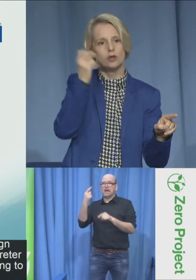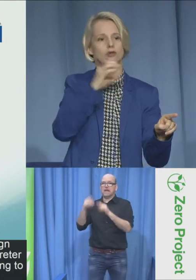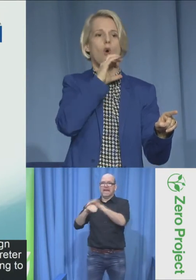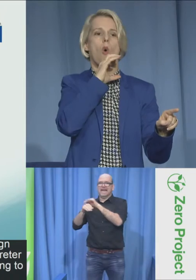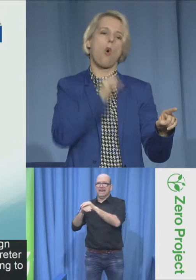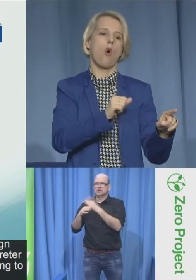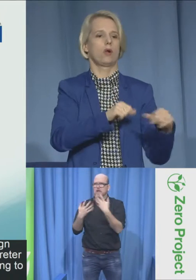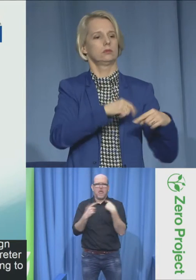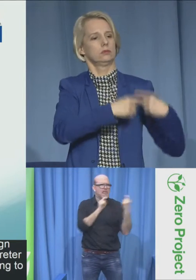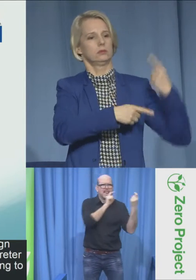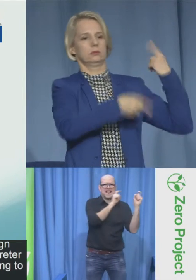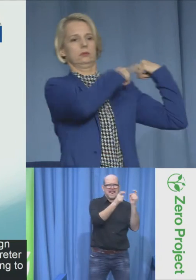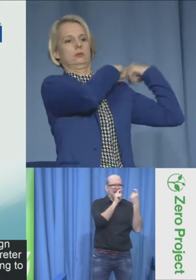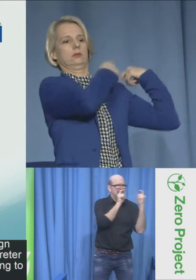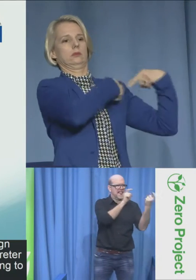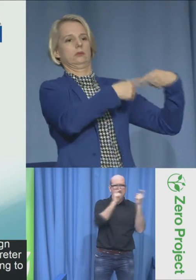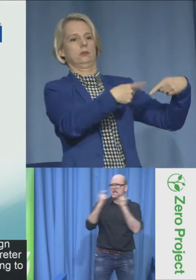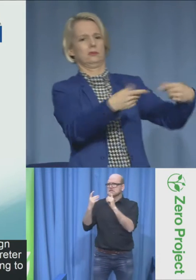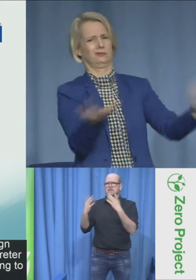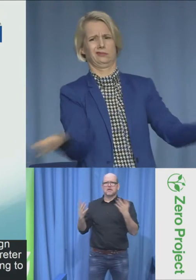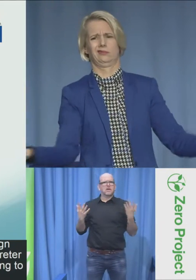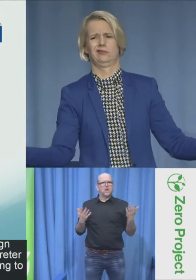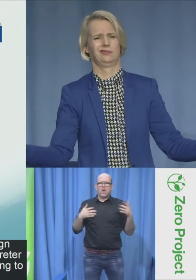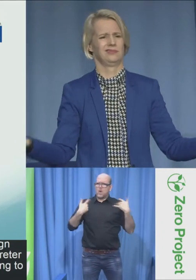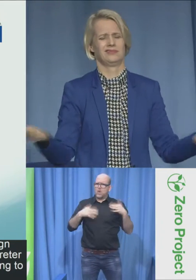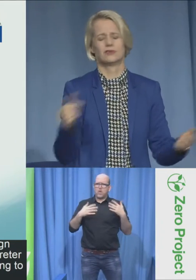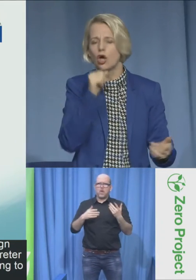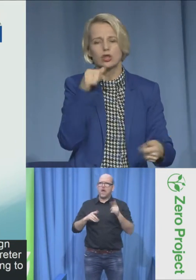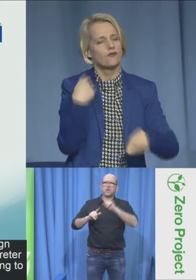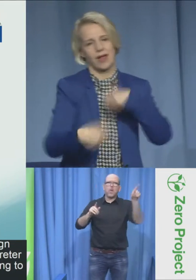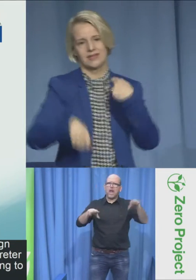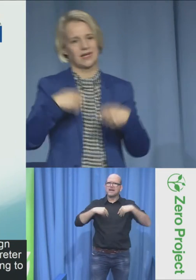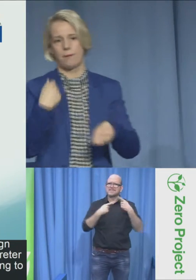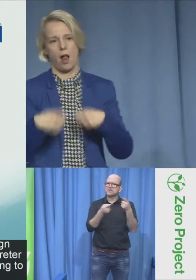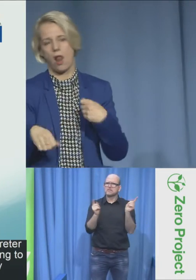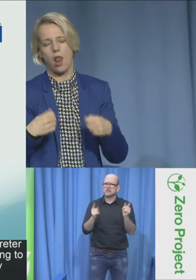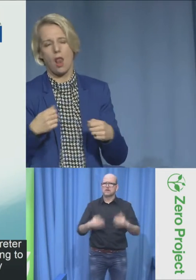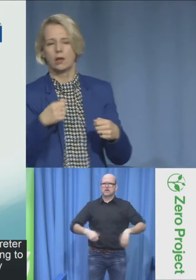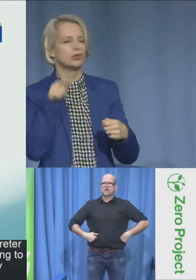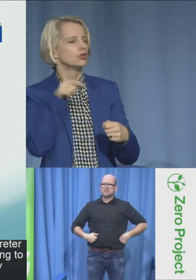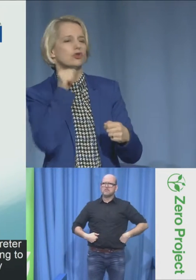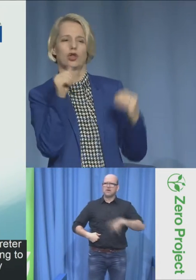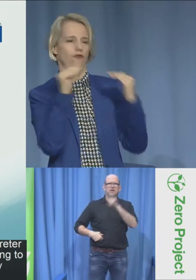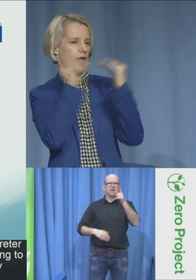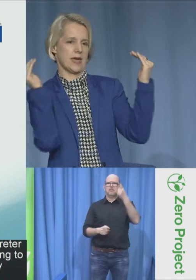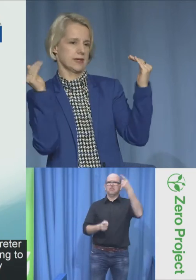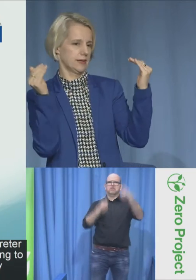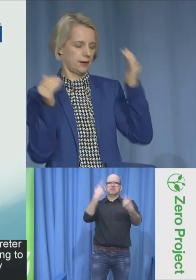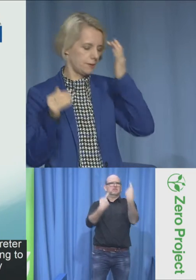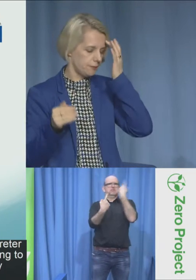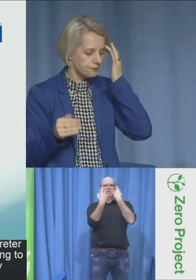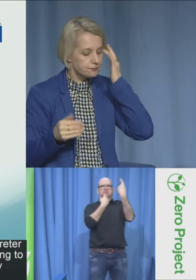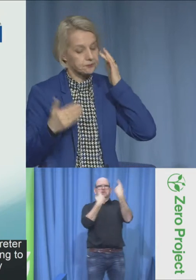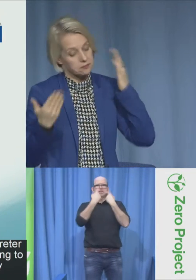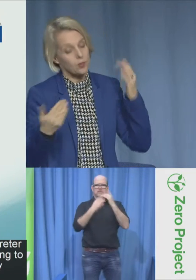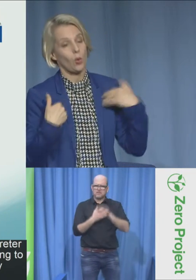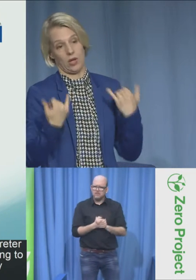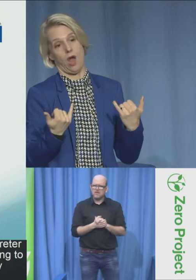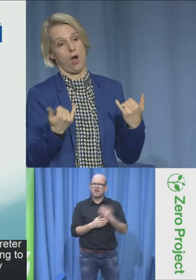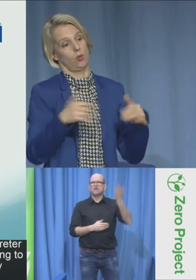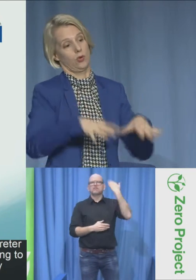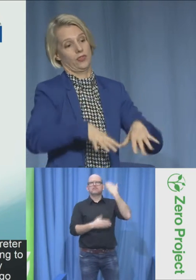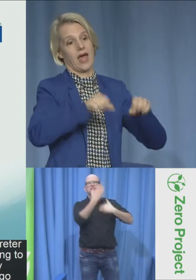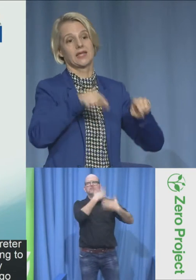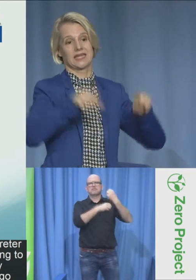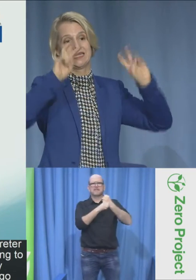other colleague, they won't accept that because they made the decision six years ago. They're not very flexible and